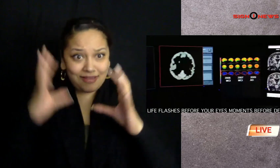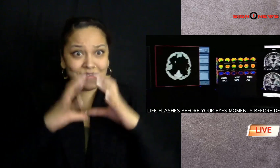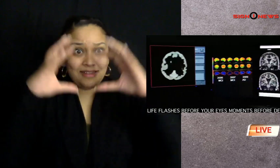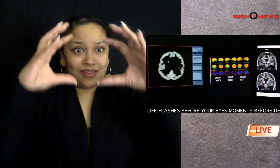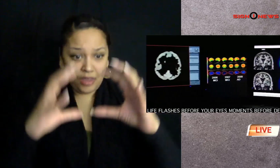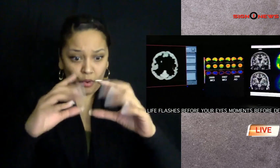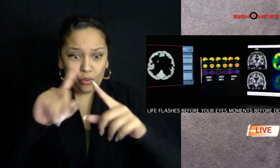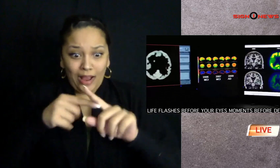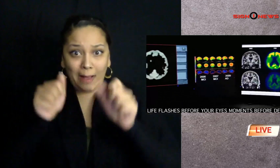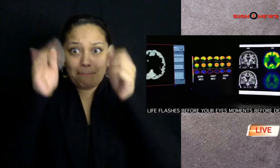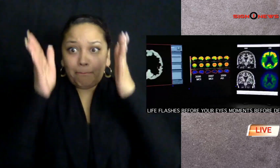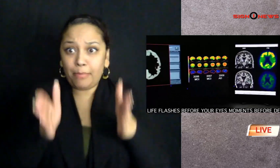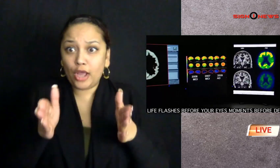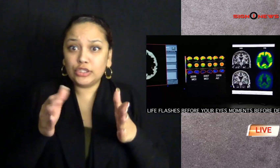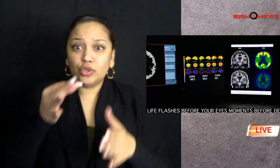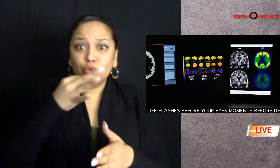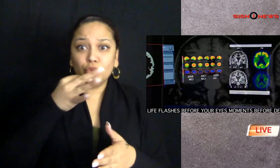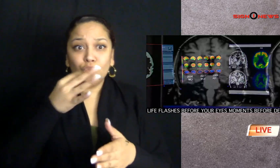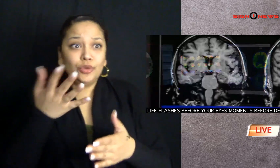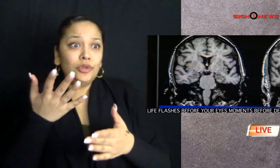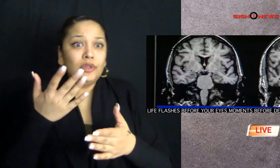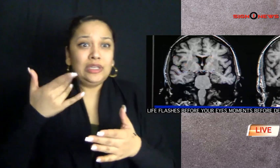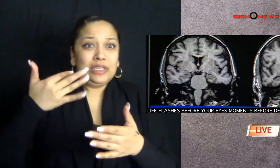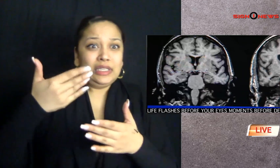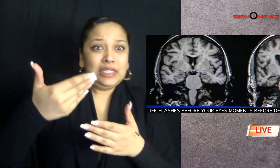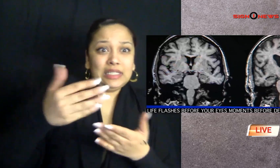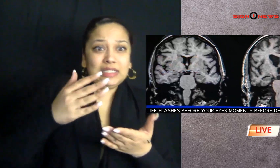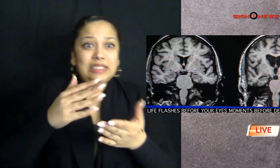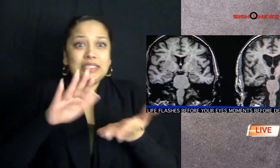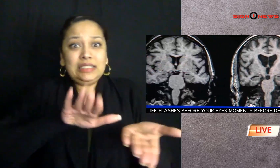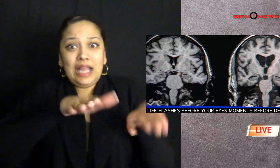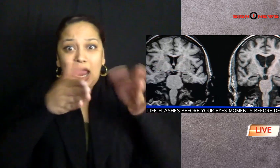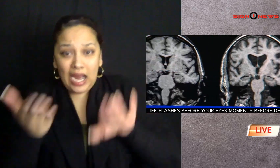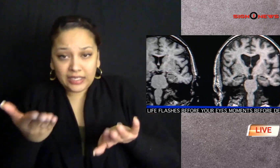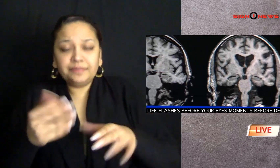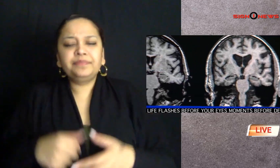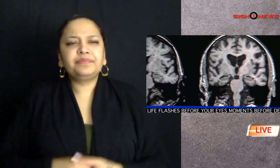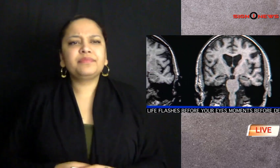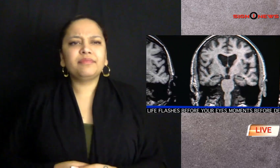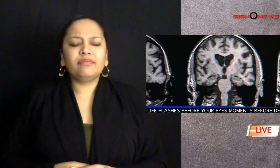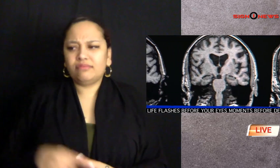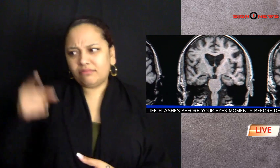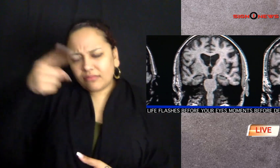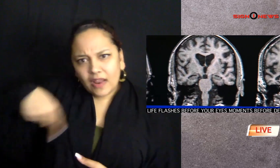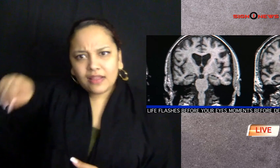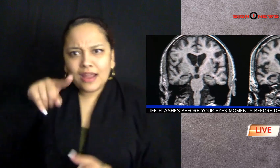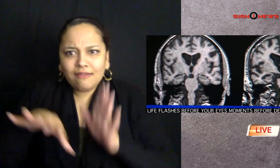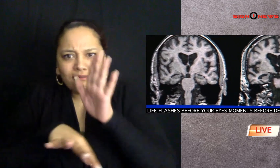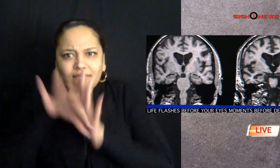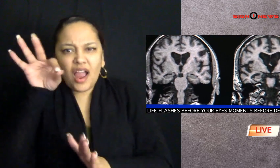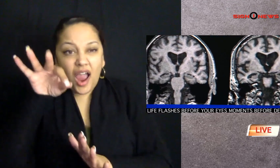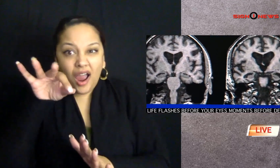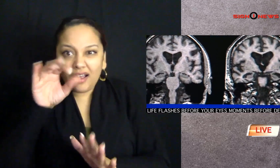scientists say they have evidence that people recall key moments in their lives while they are dying